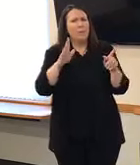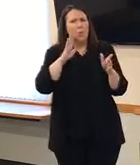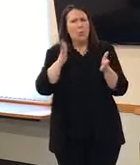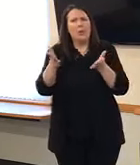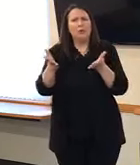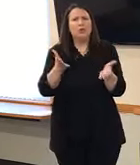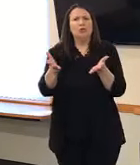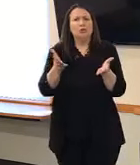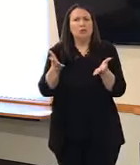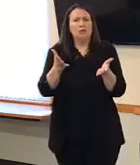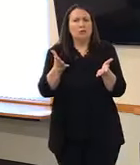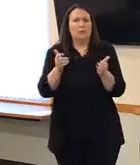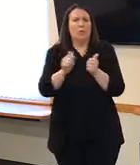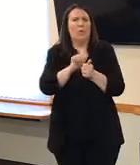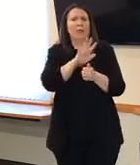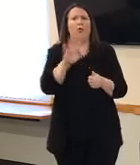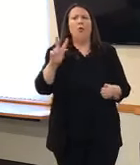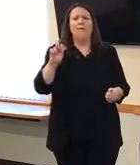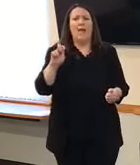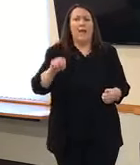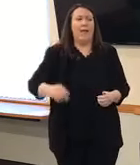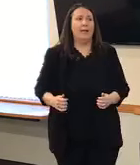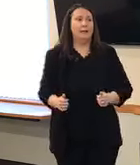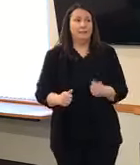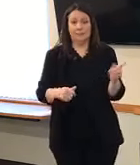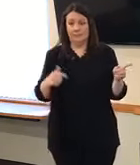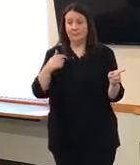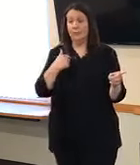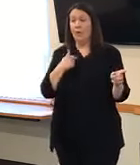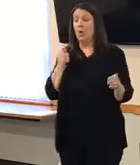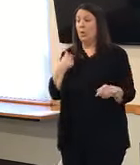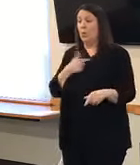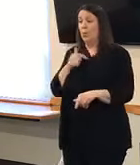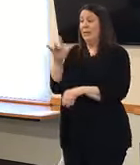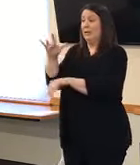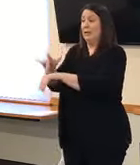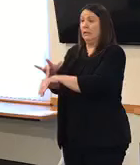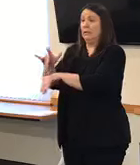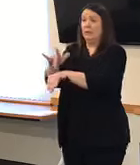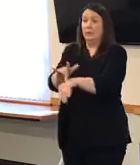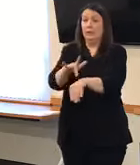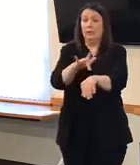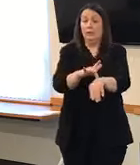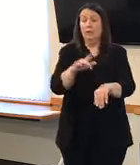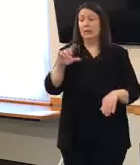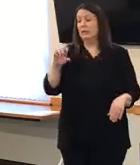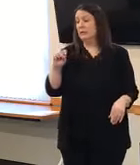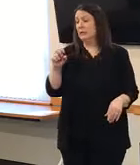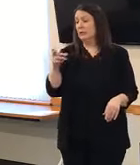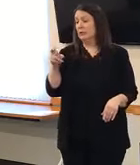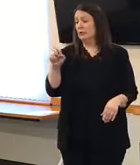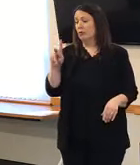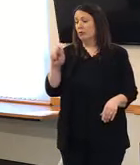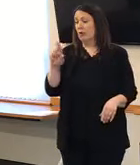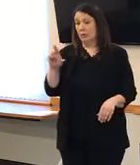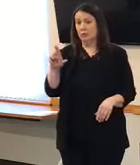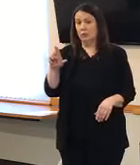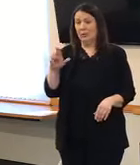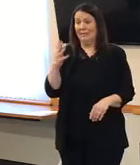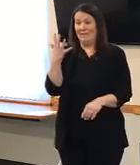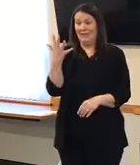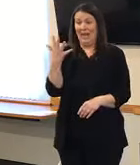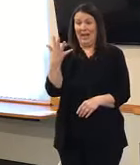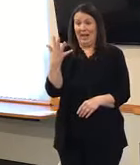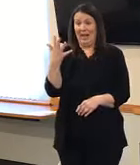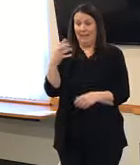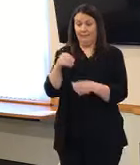be able to serve with this new service? So we're going to the shelters. So five shelters, um, in a week's time, some, some of